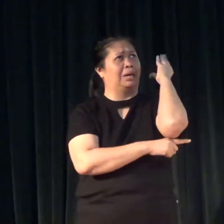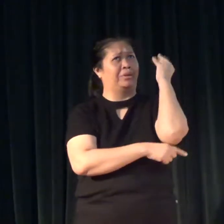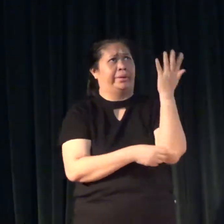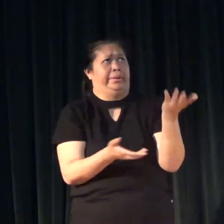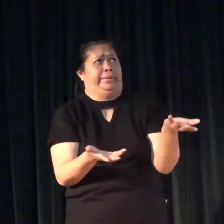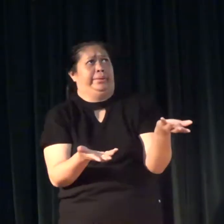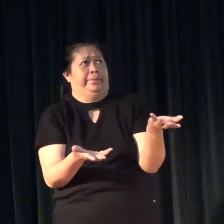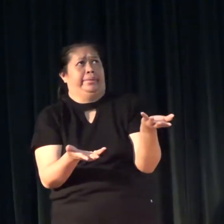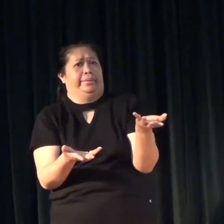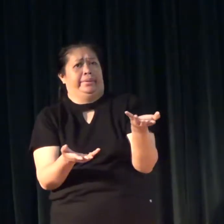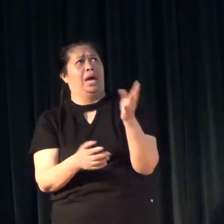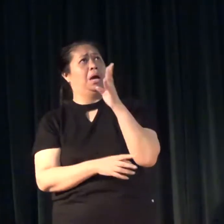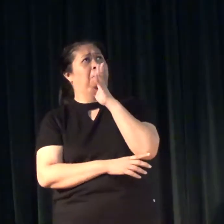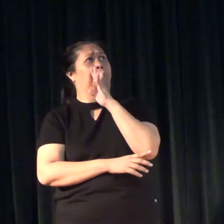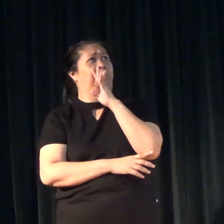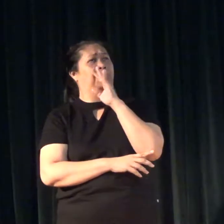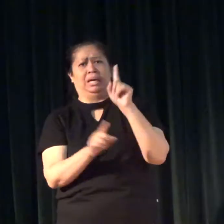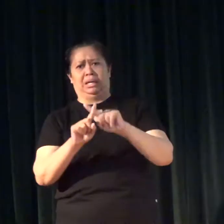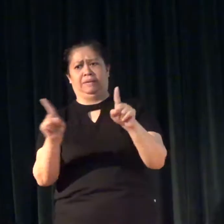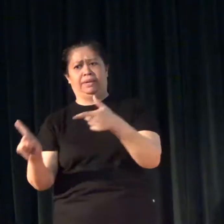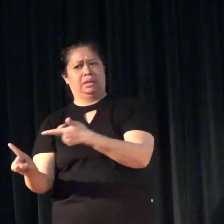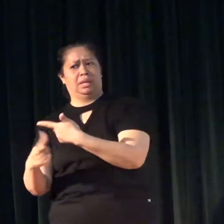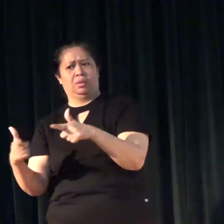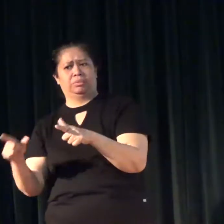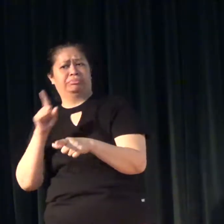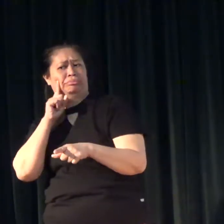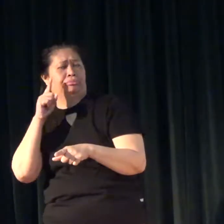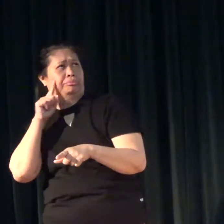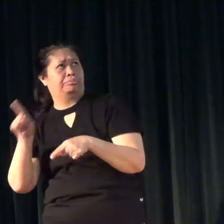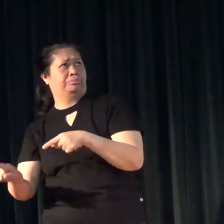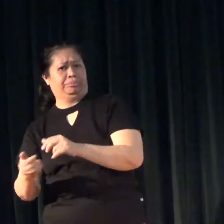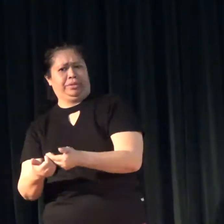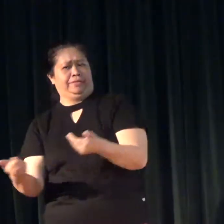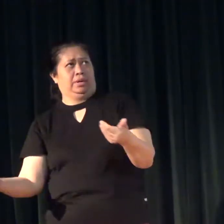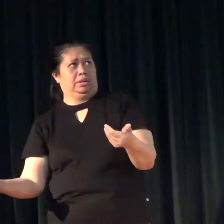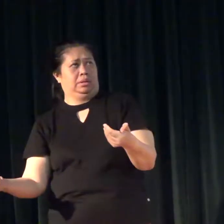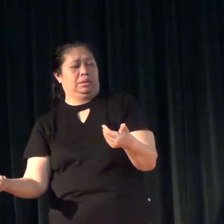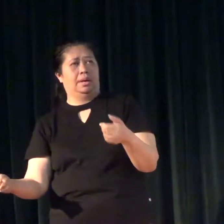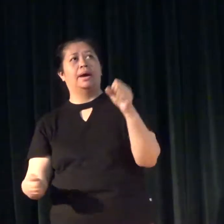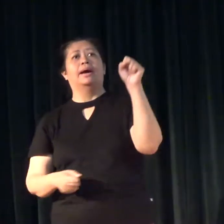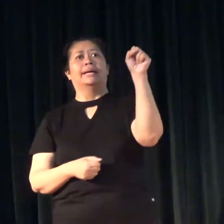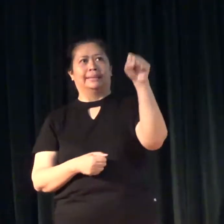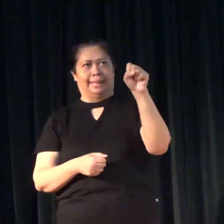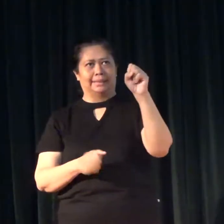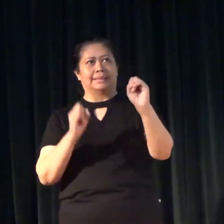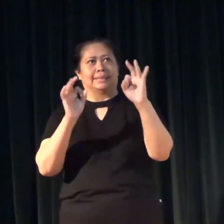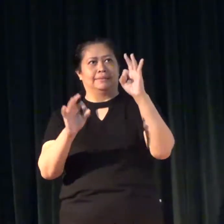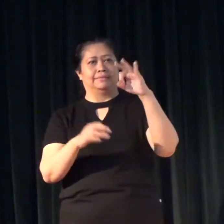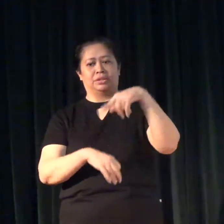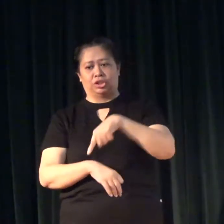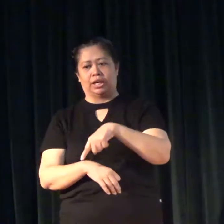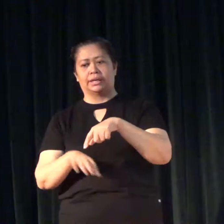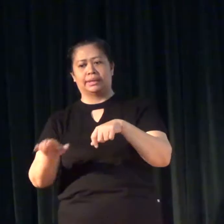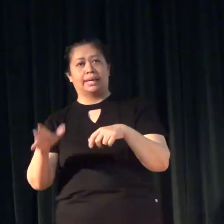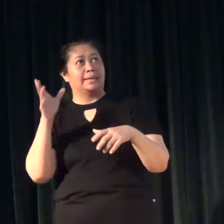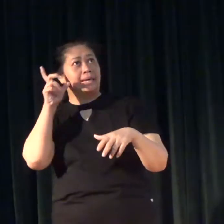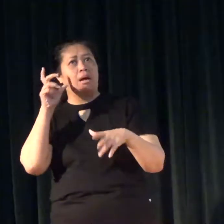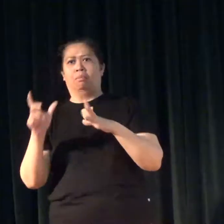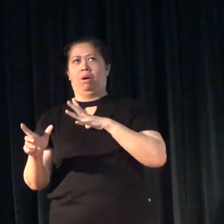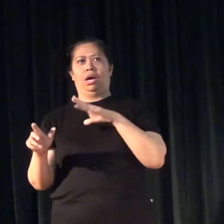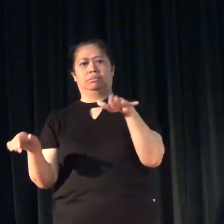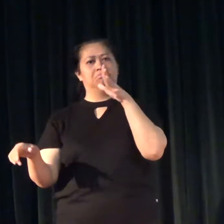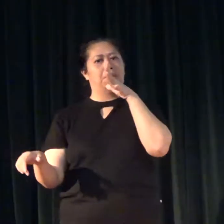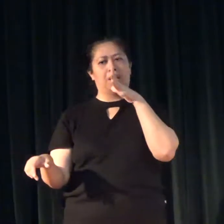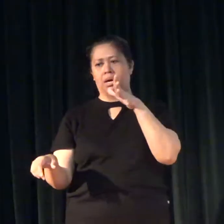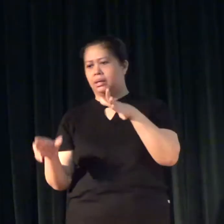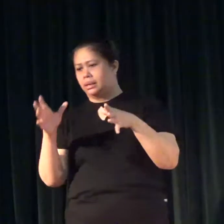parents, they speak another language, and yes, if the child could hear, that would be the